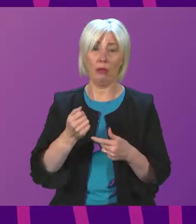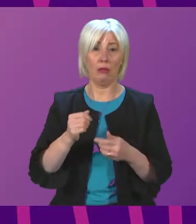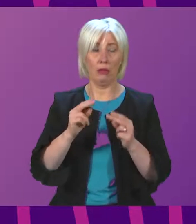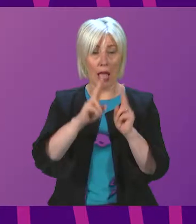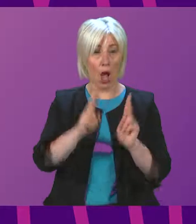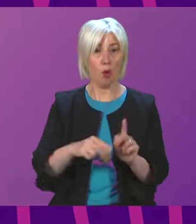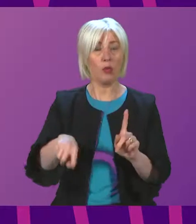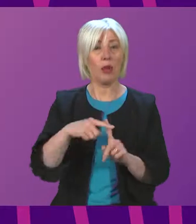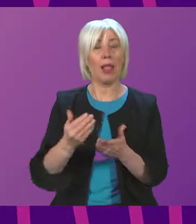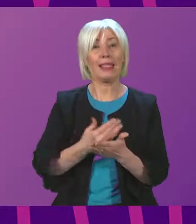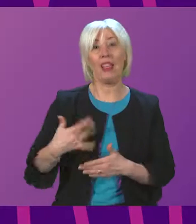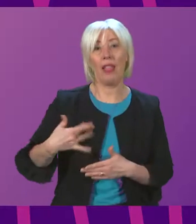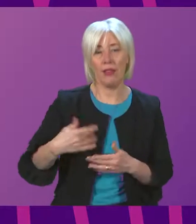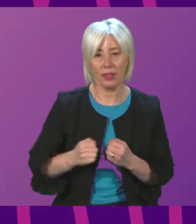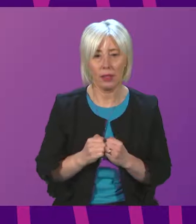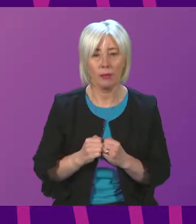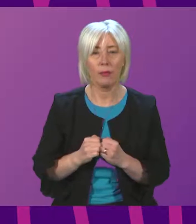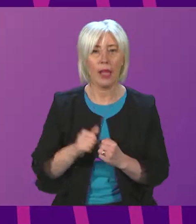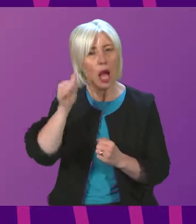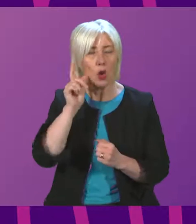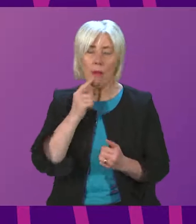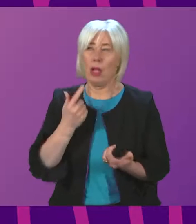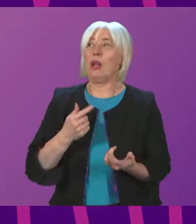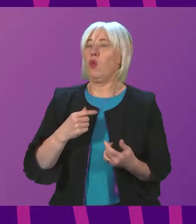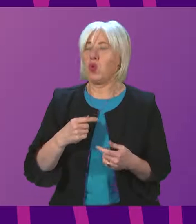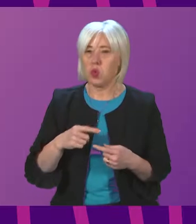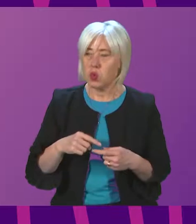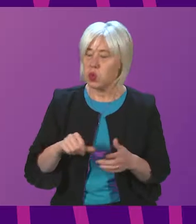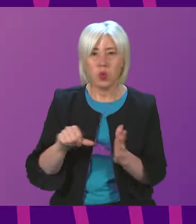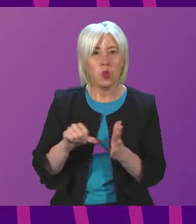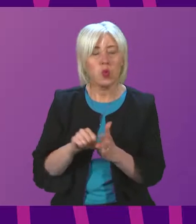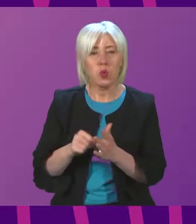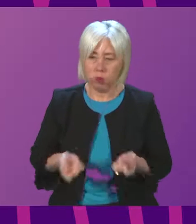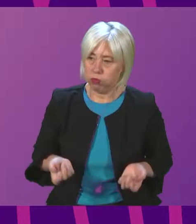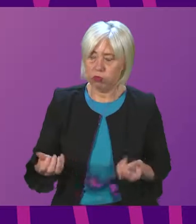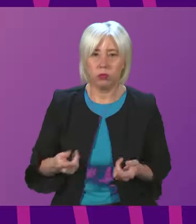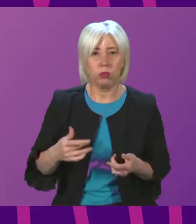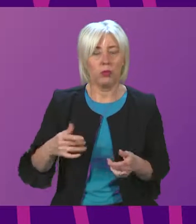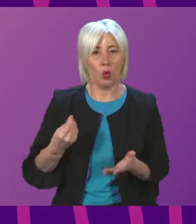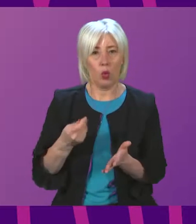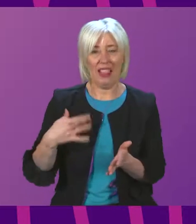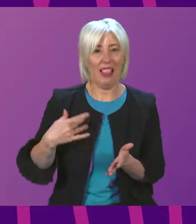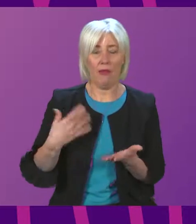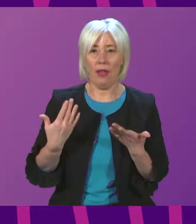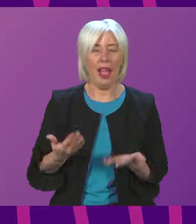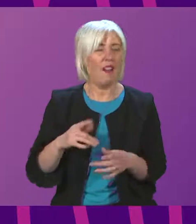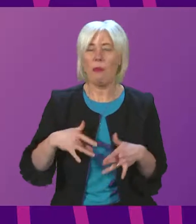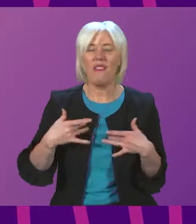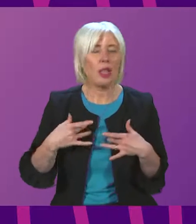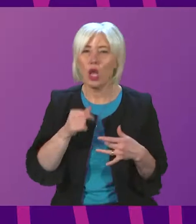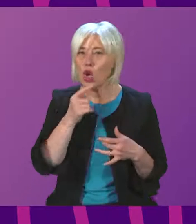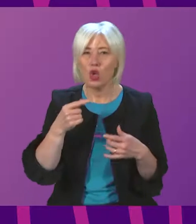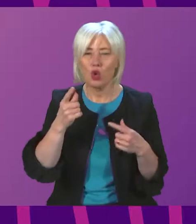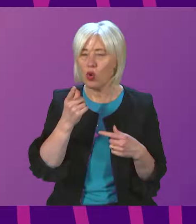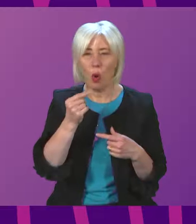save lives. I know, however, people are feeling the cost of living squeeze right now and might feel that they do not have the money available, so I would like to make